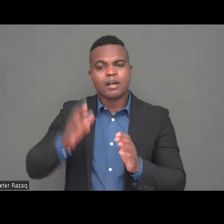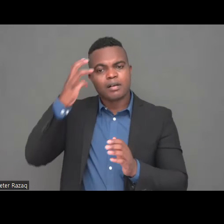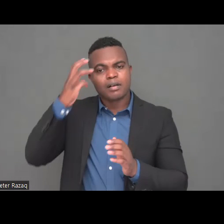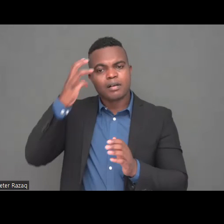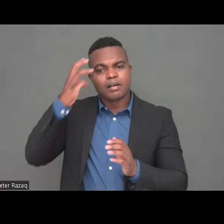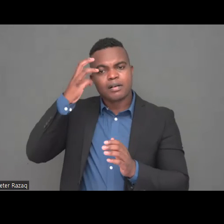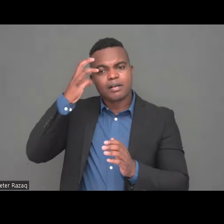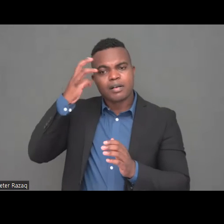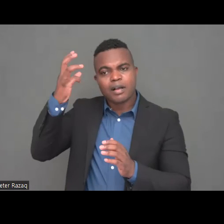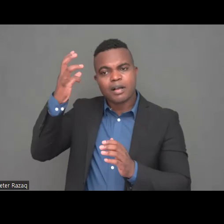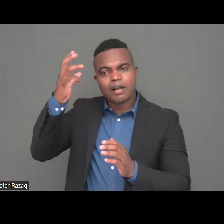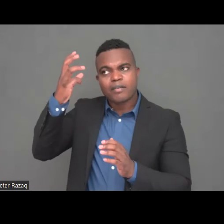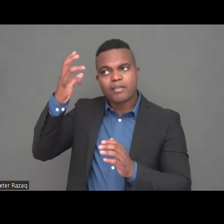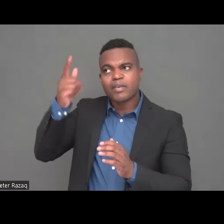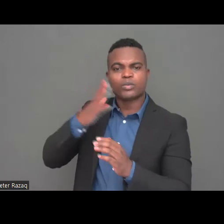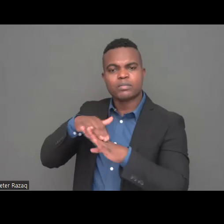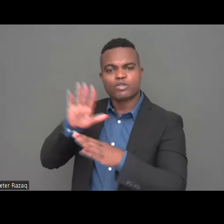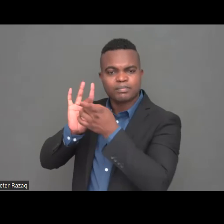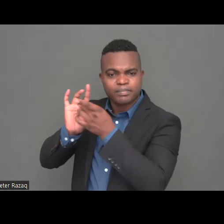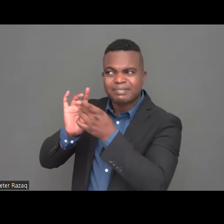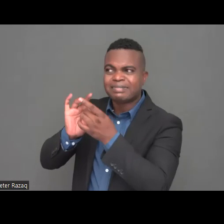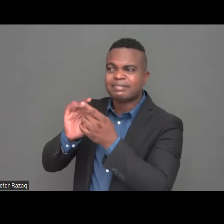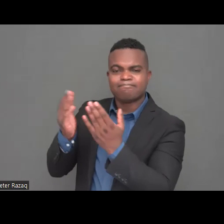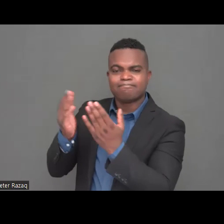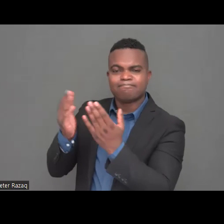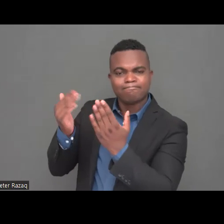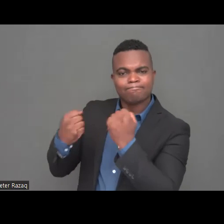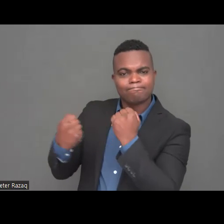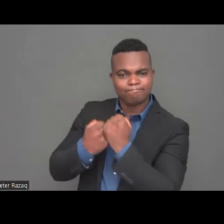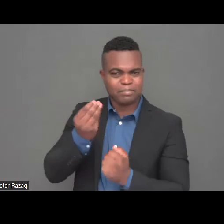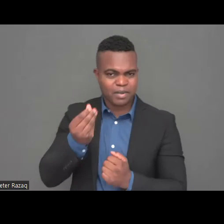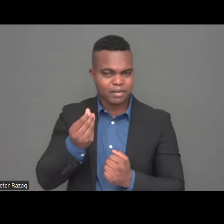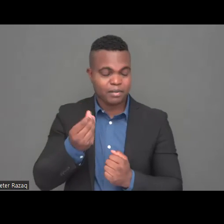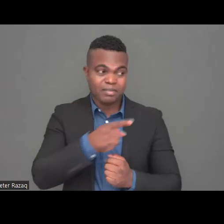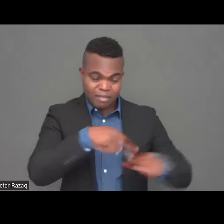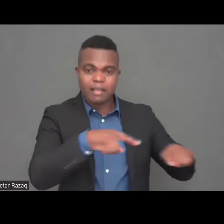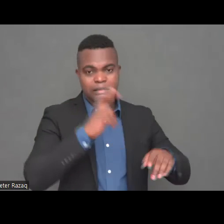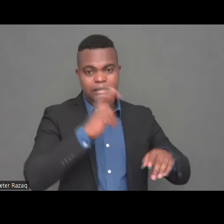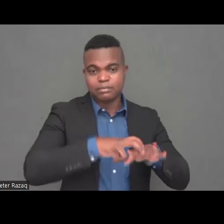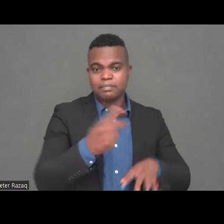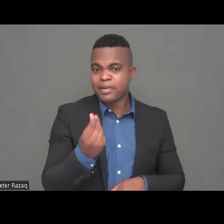this kind of help working with government organizations because it is